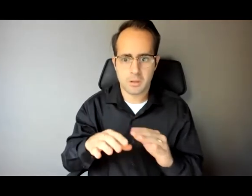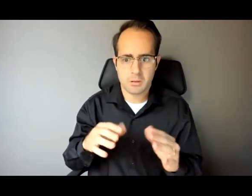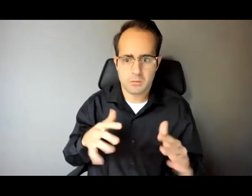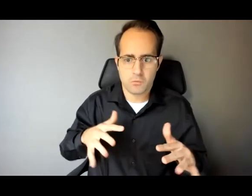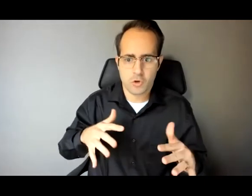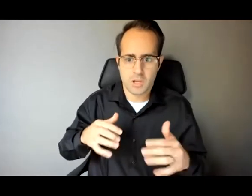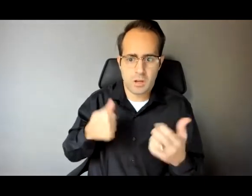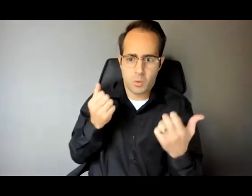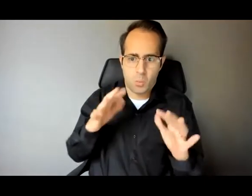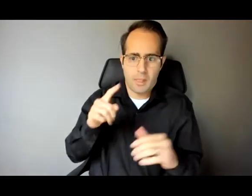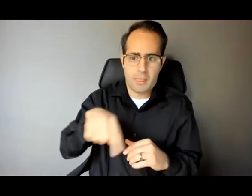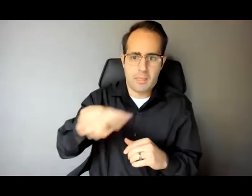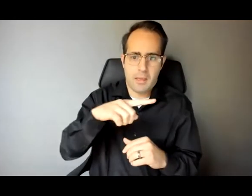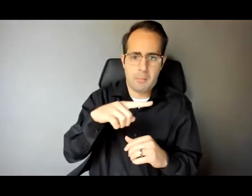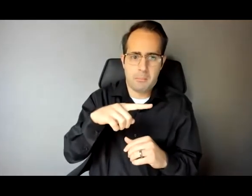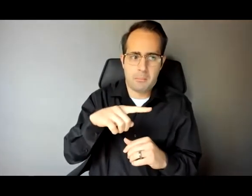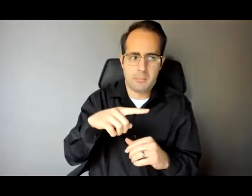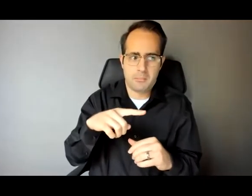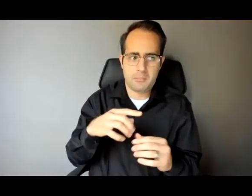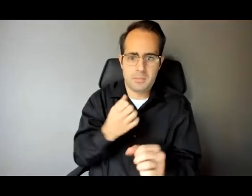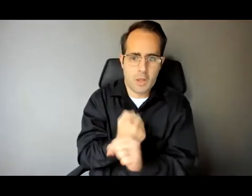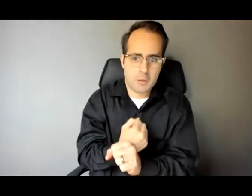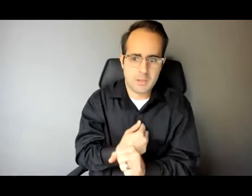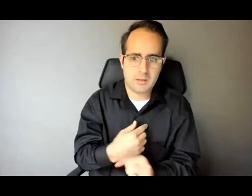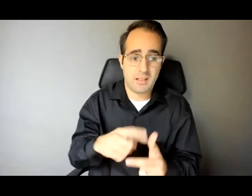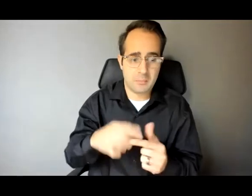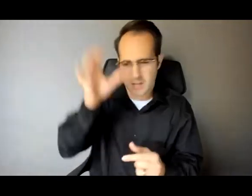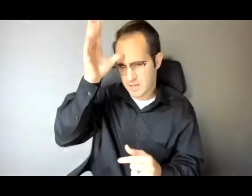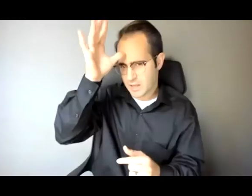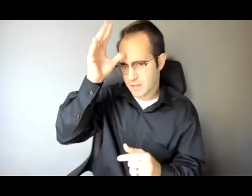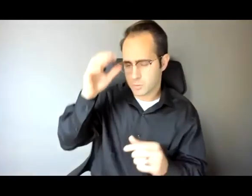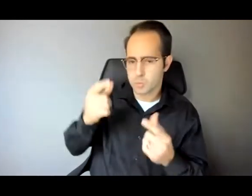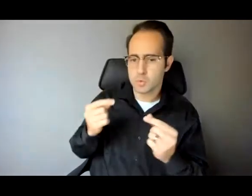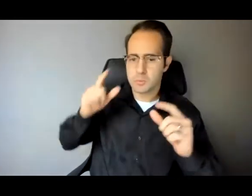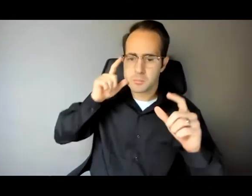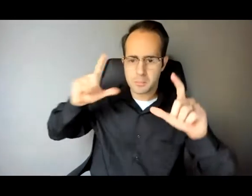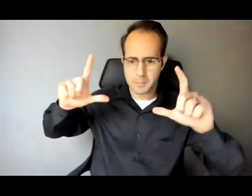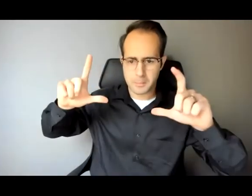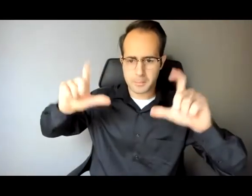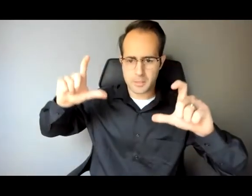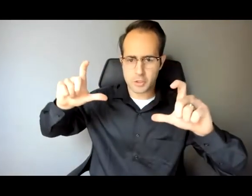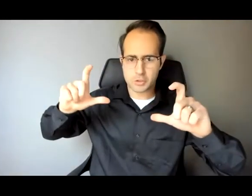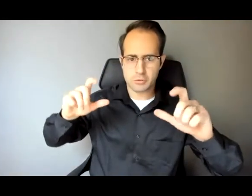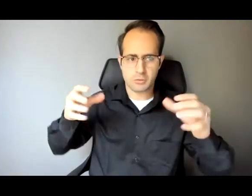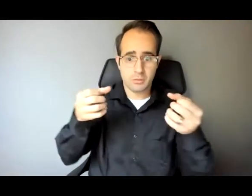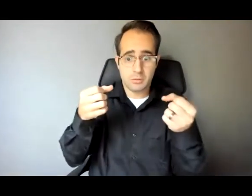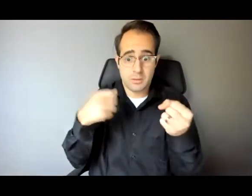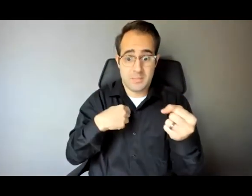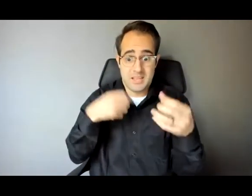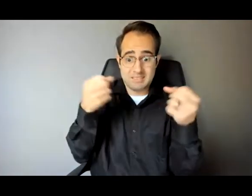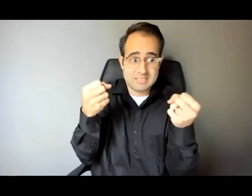Polaroid camera and snapped the pic of me, sitting in that small, dark cell, my face pressed up against the cold, gray bars.